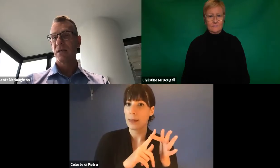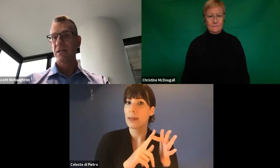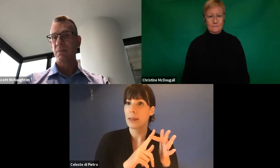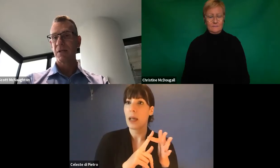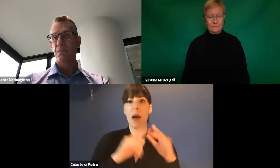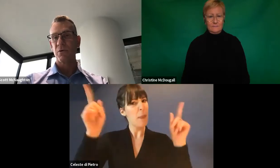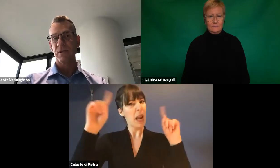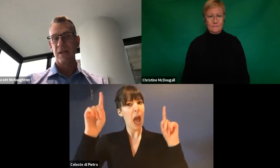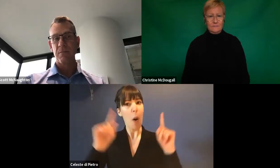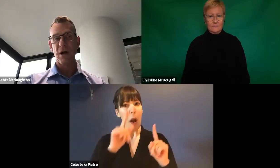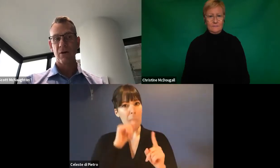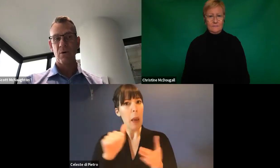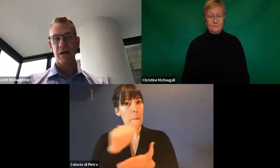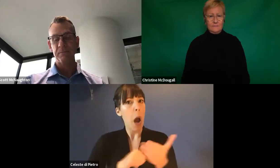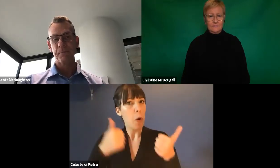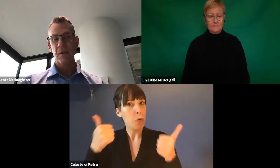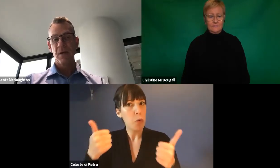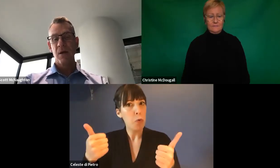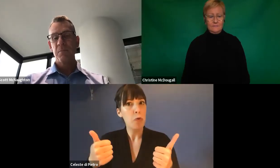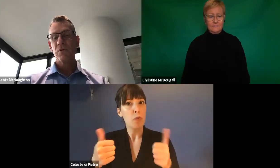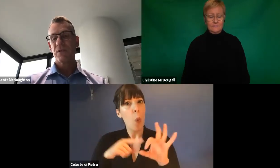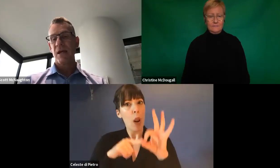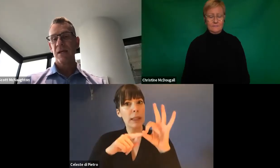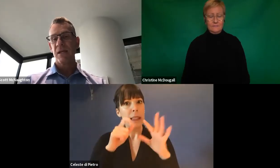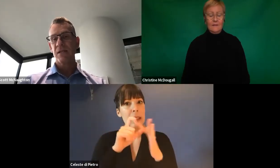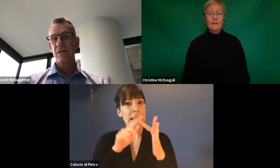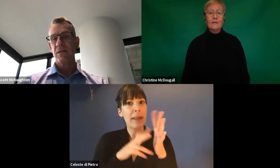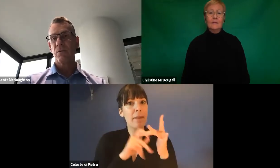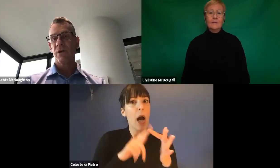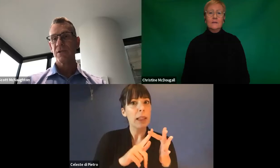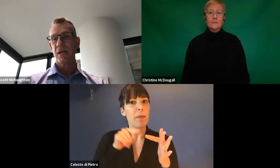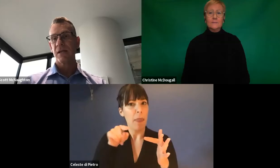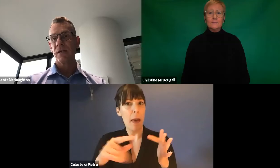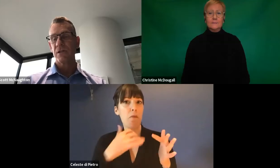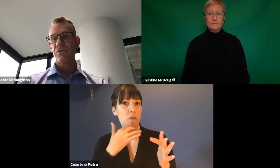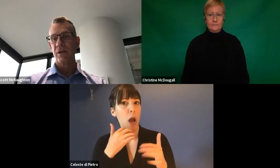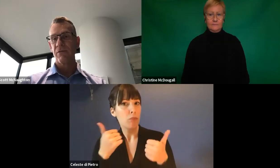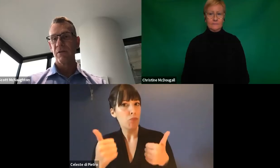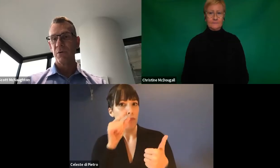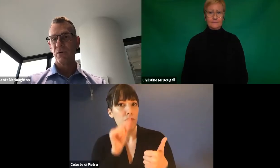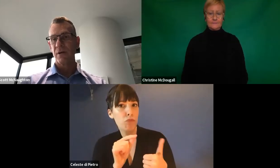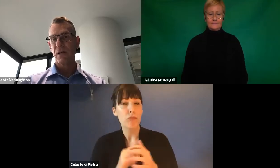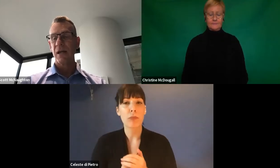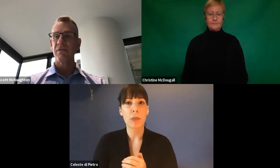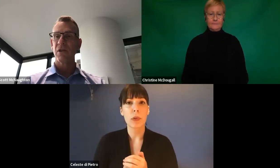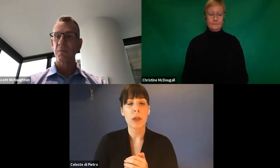their disability supports that they might require. Because staying connected, we know staying connected is really, really important. And even though